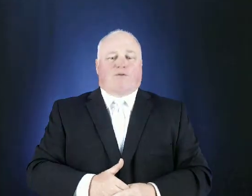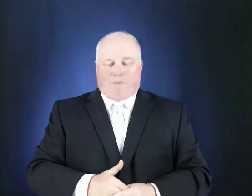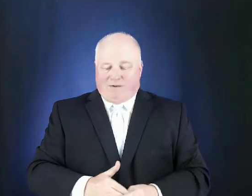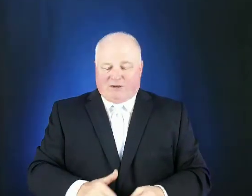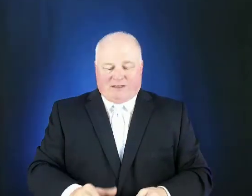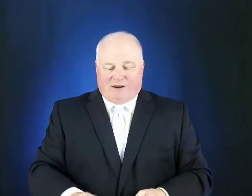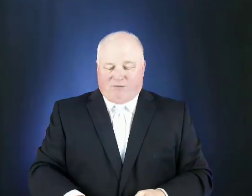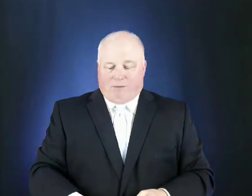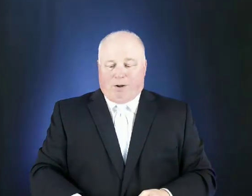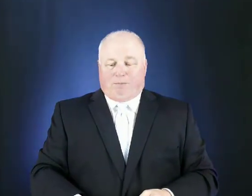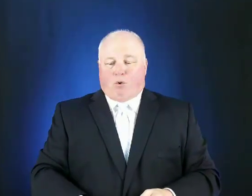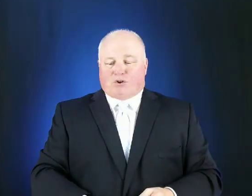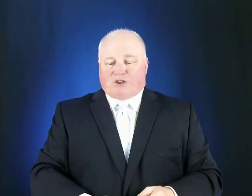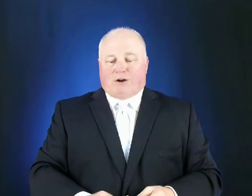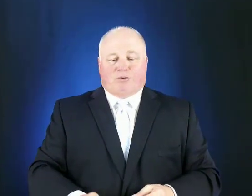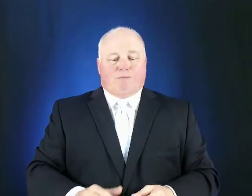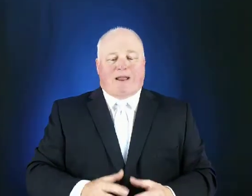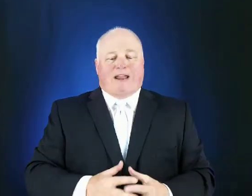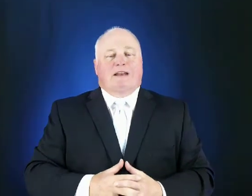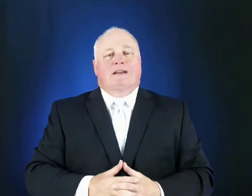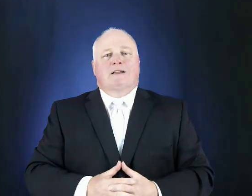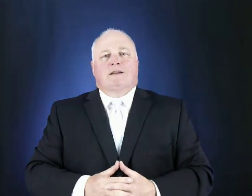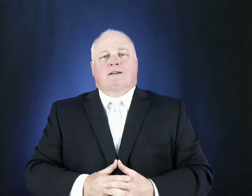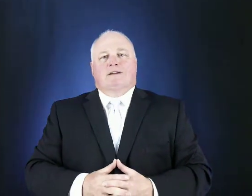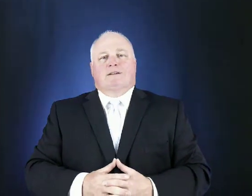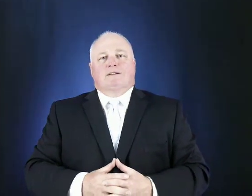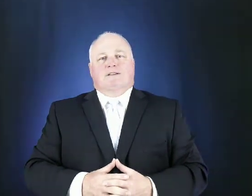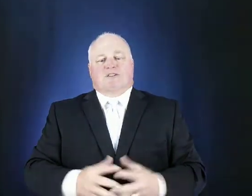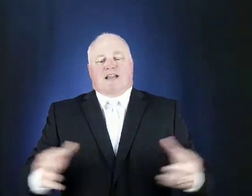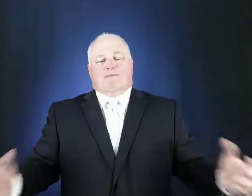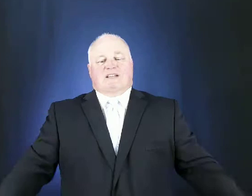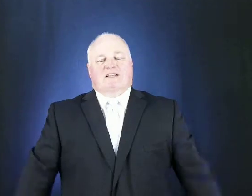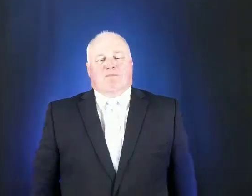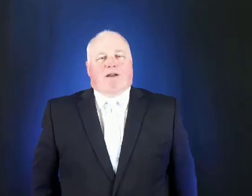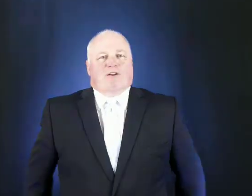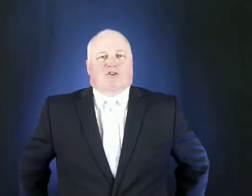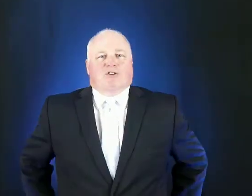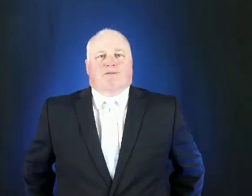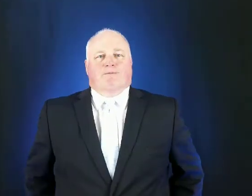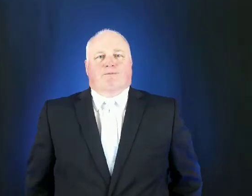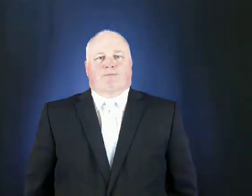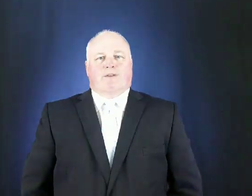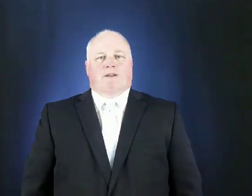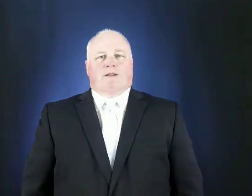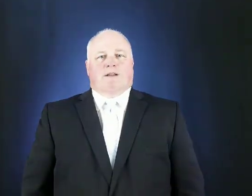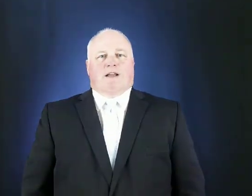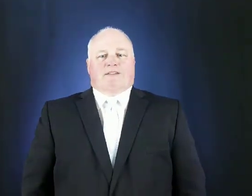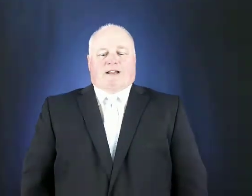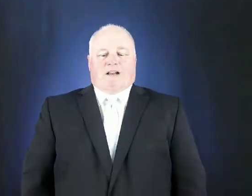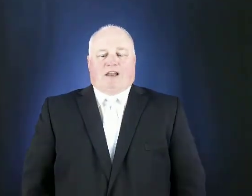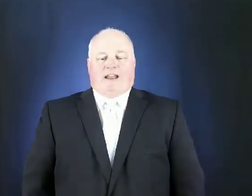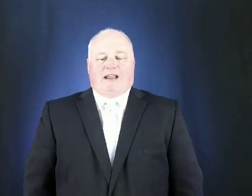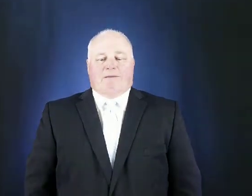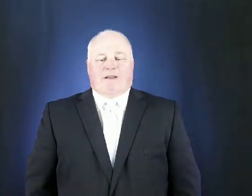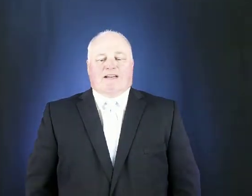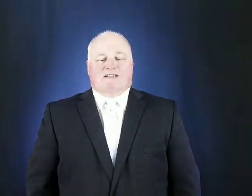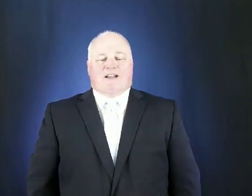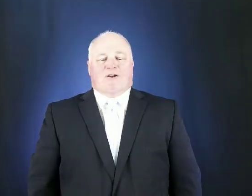from everything from abortion on demand to same-sex marriage and they claim it is their